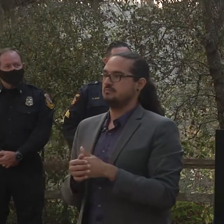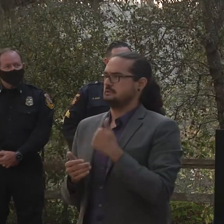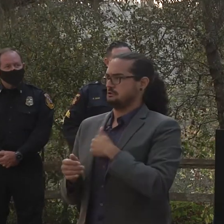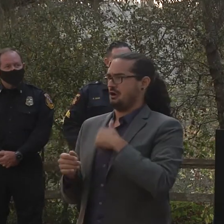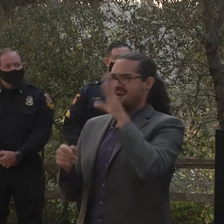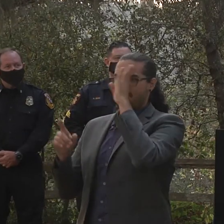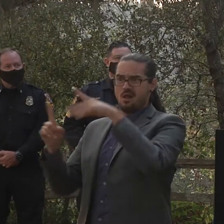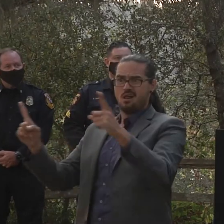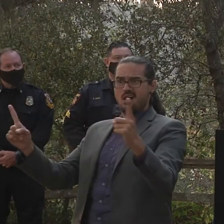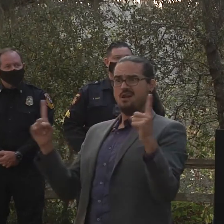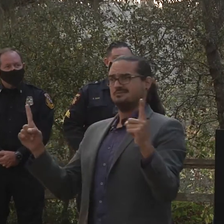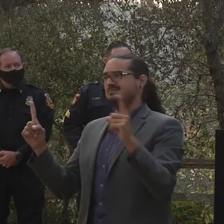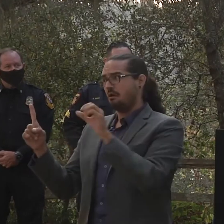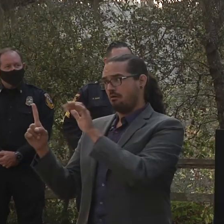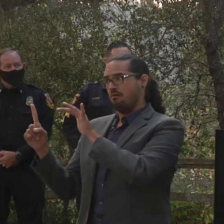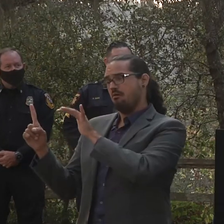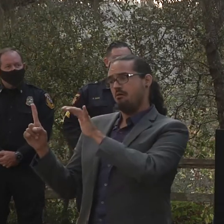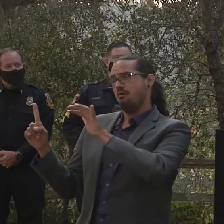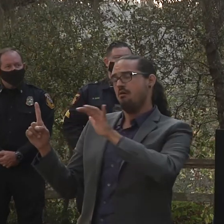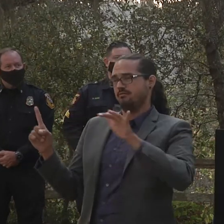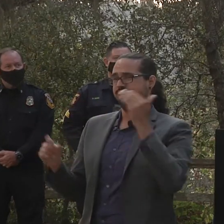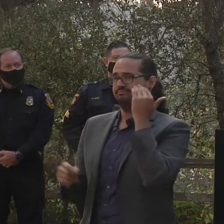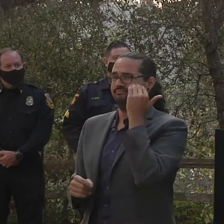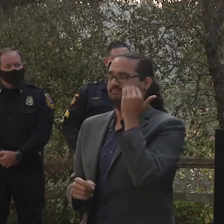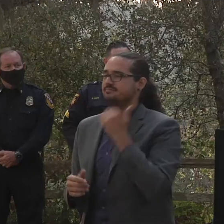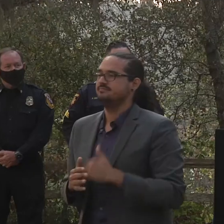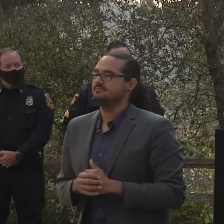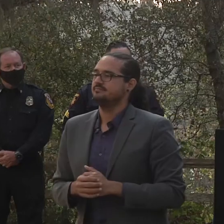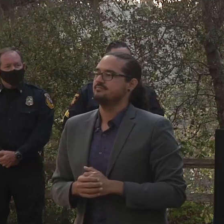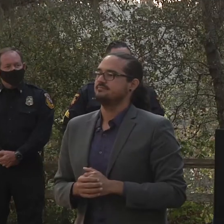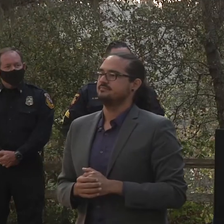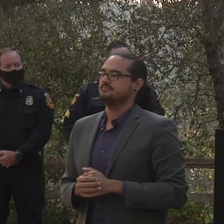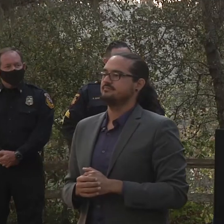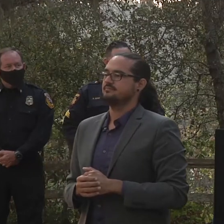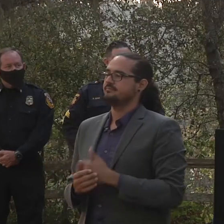assessment map dot A.S. P. X. Thank you.